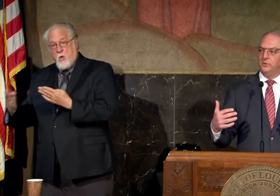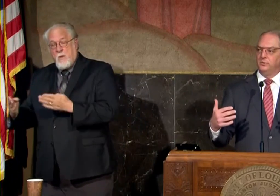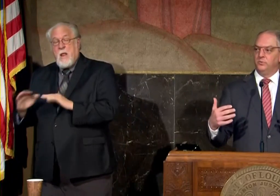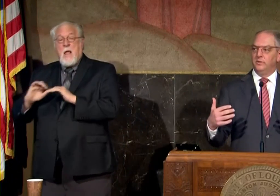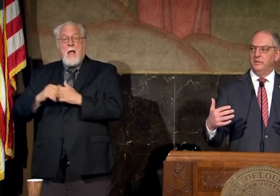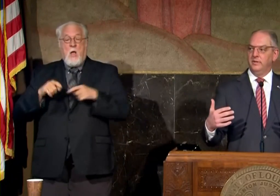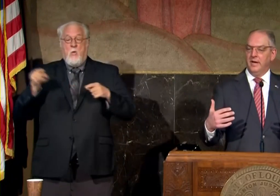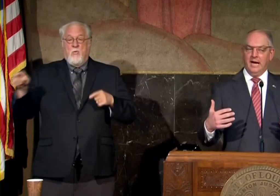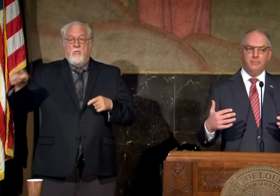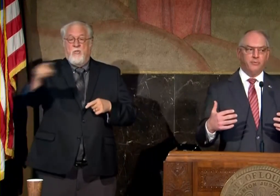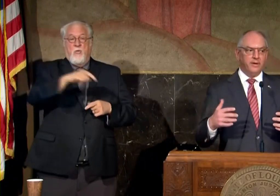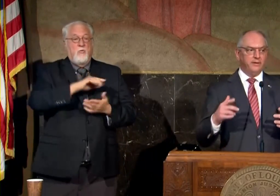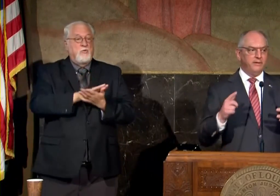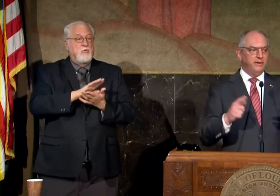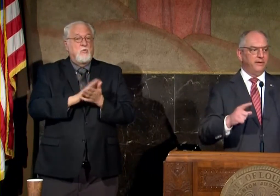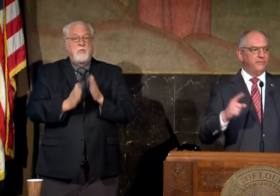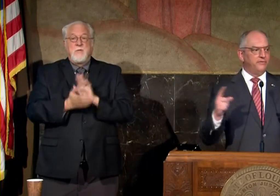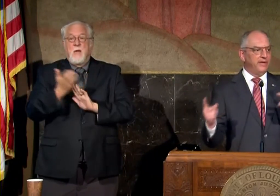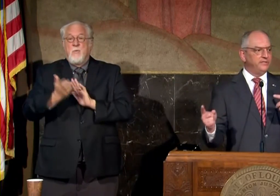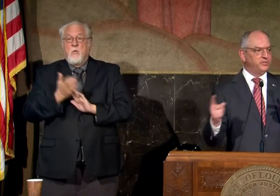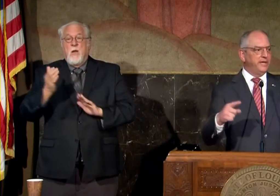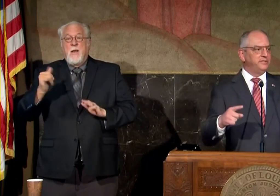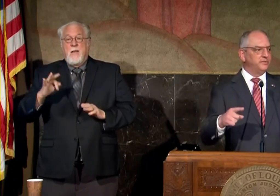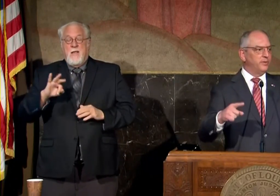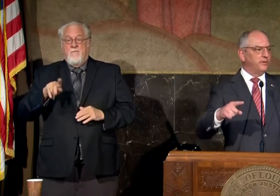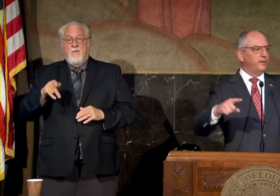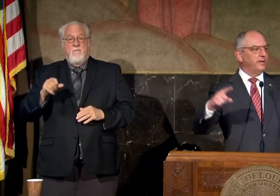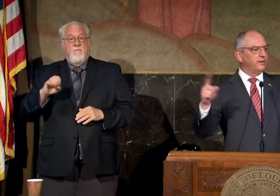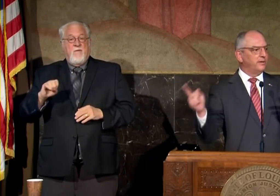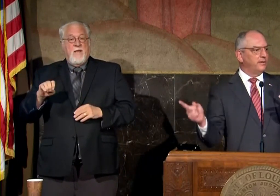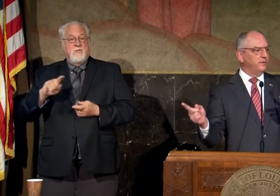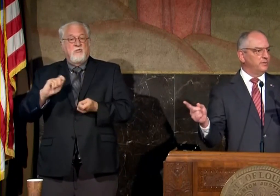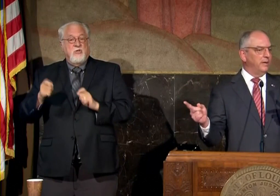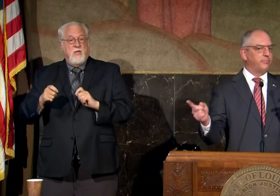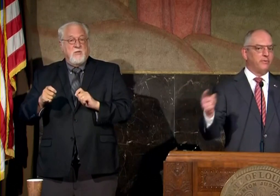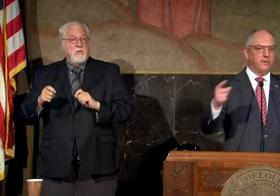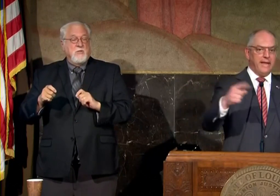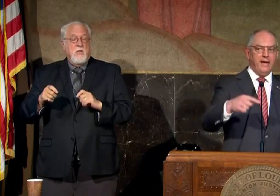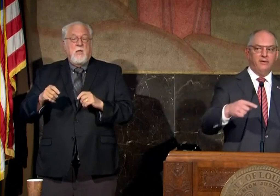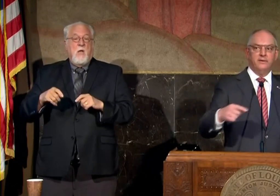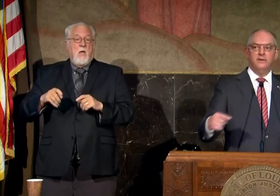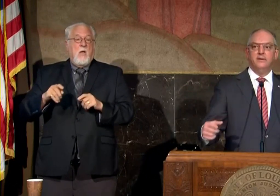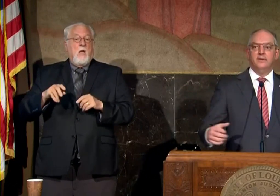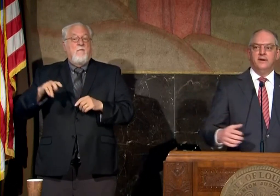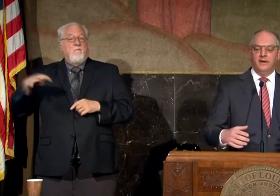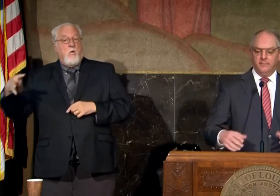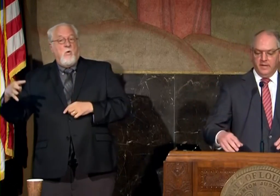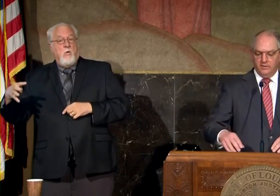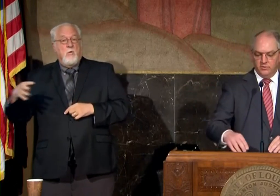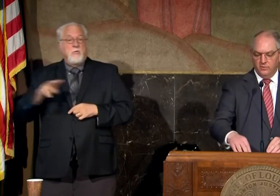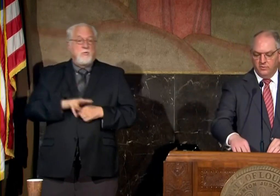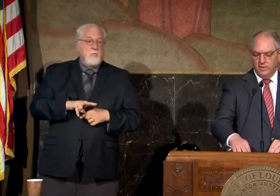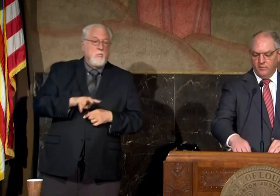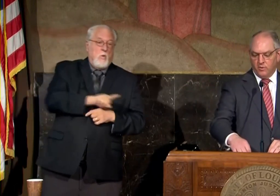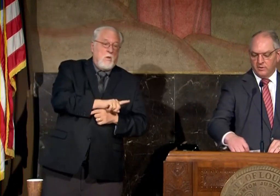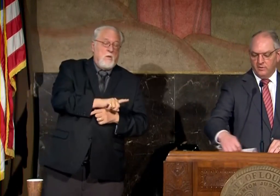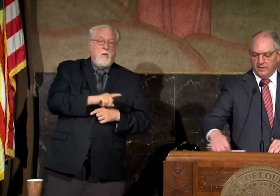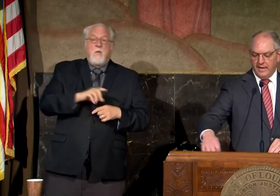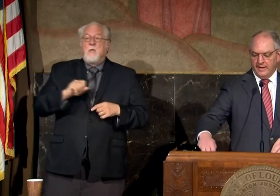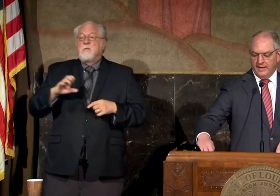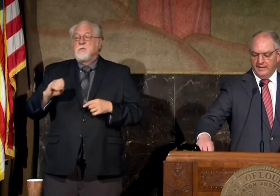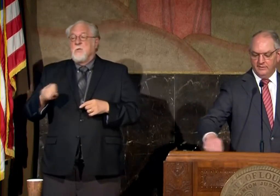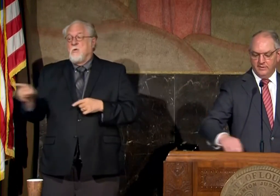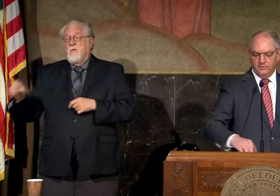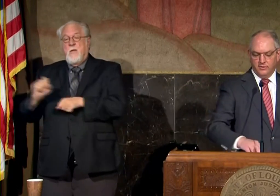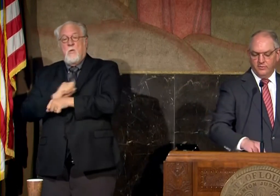those schools would operate if the phase changes whether it goes up or down and so they worked on